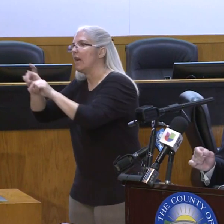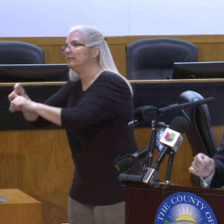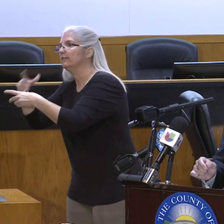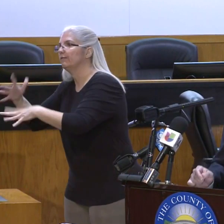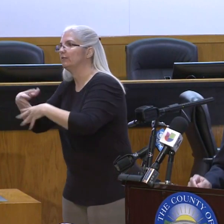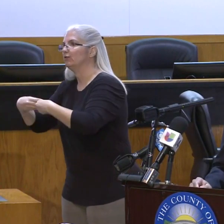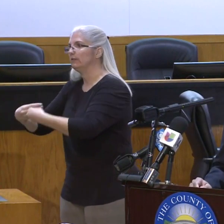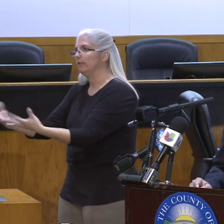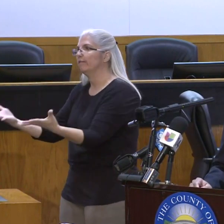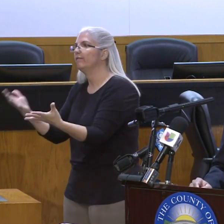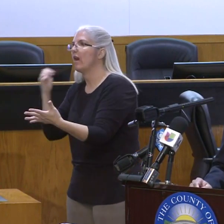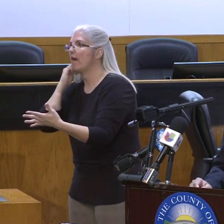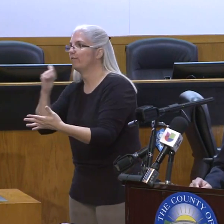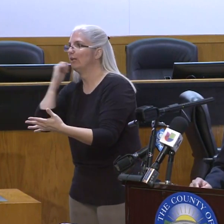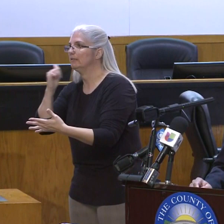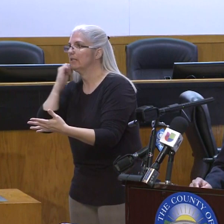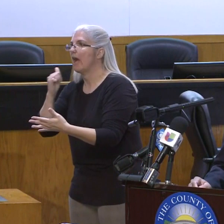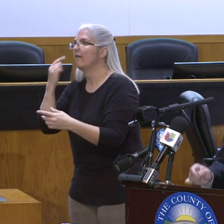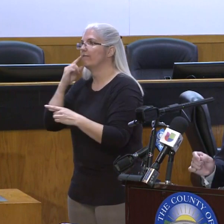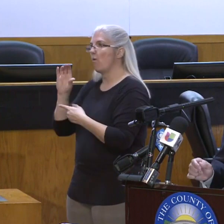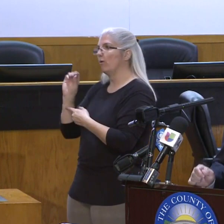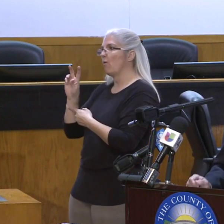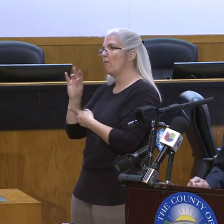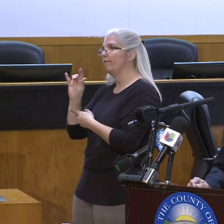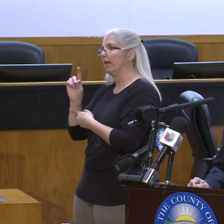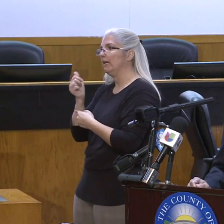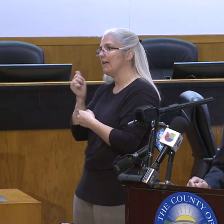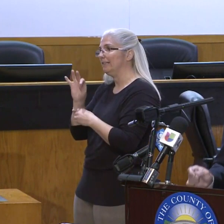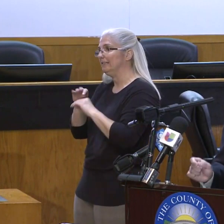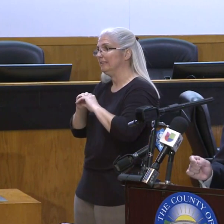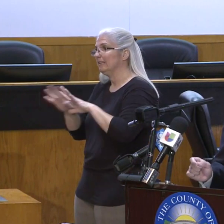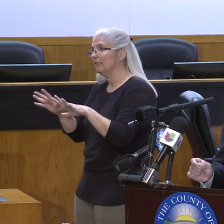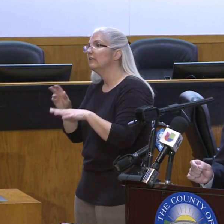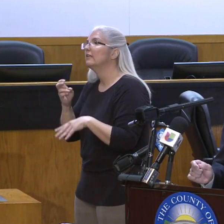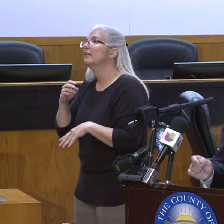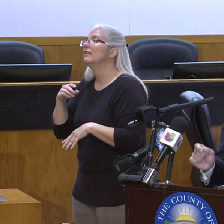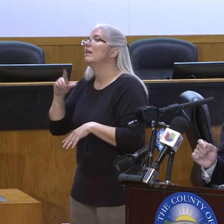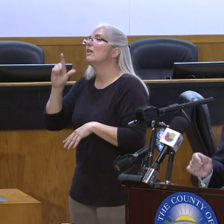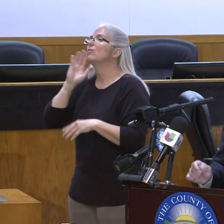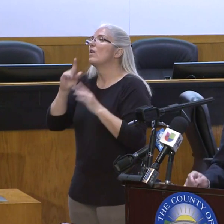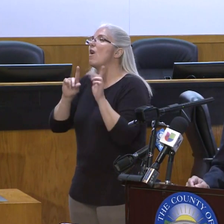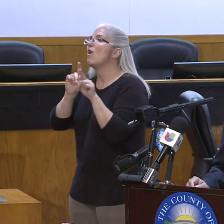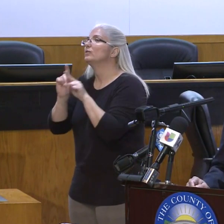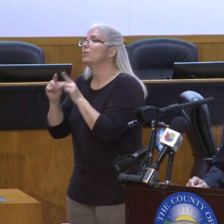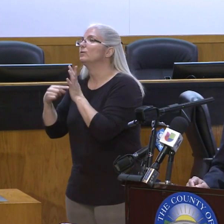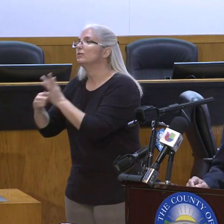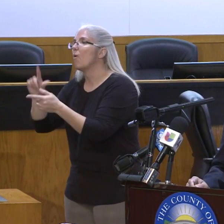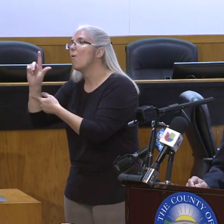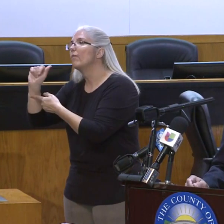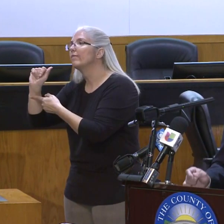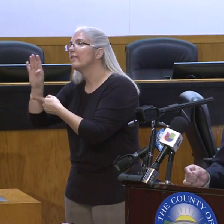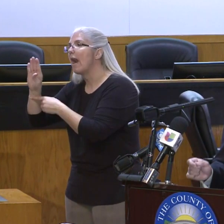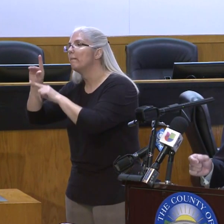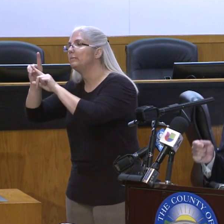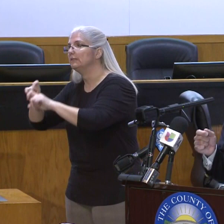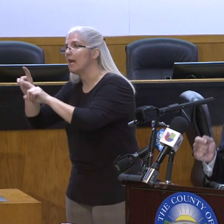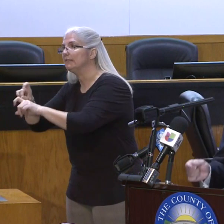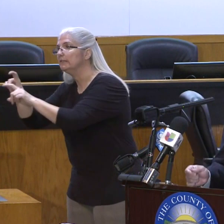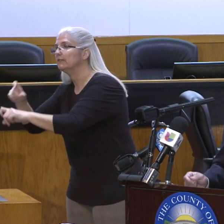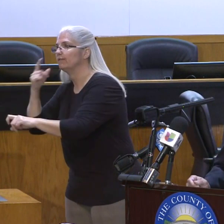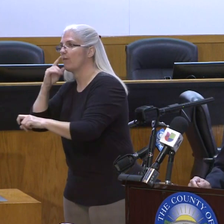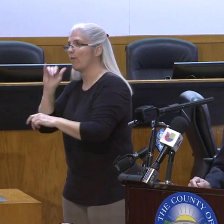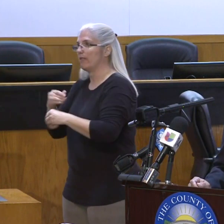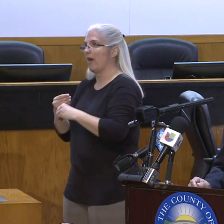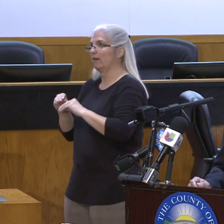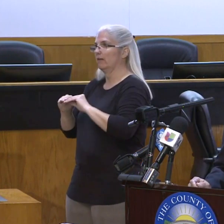in the county of Santa Clara. Laboratory testing for this virus is provided by